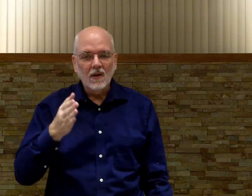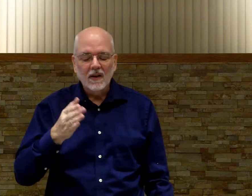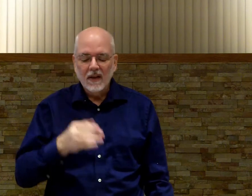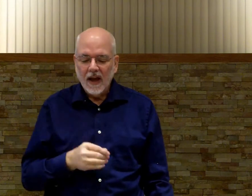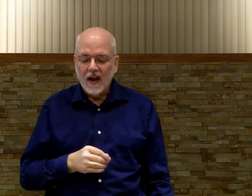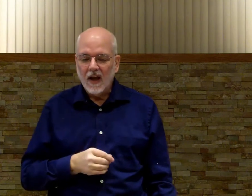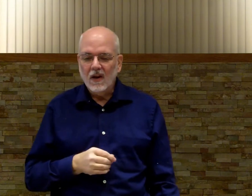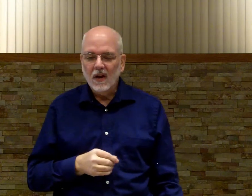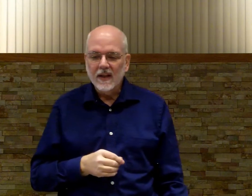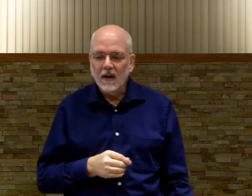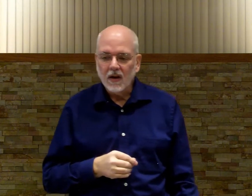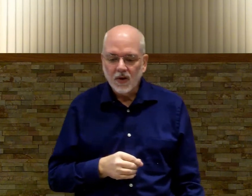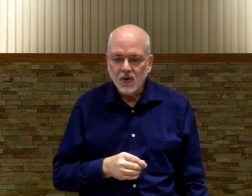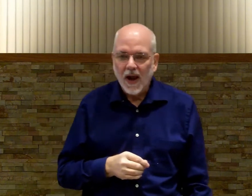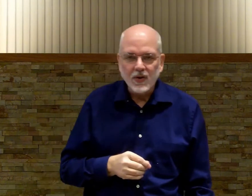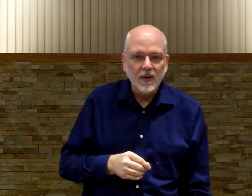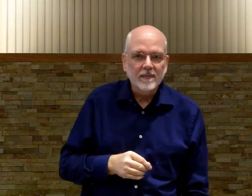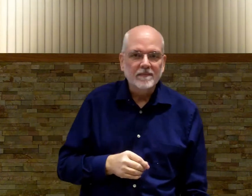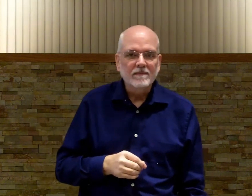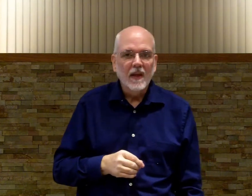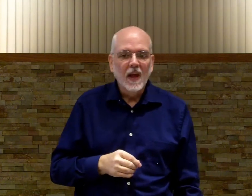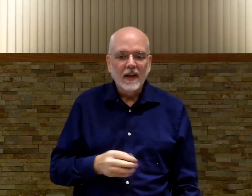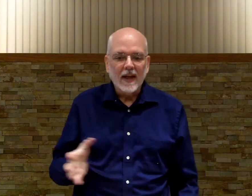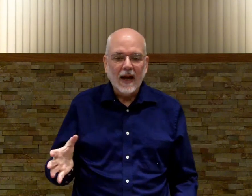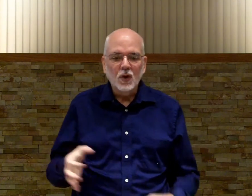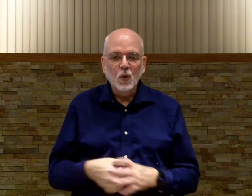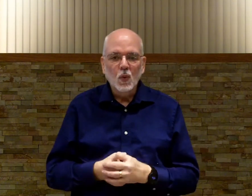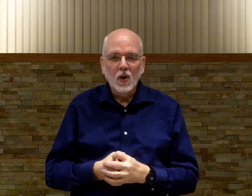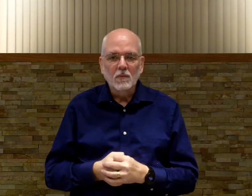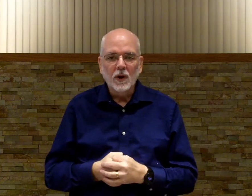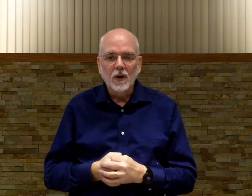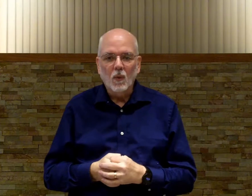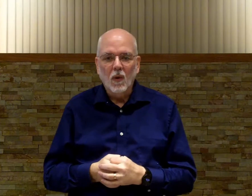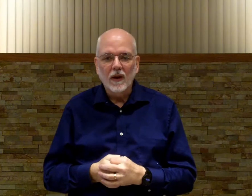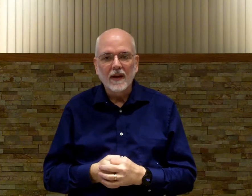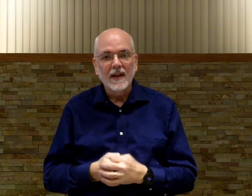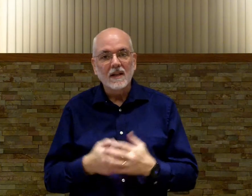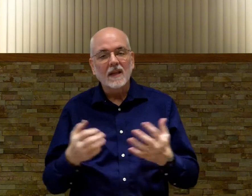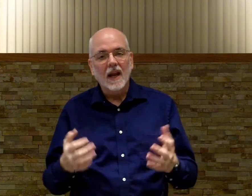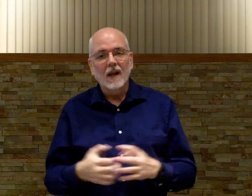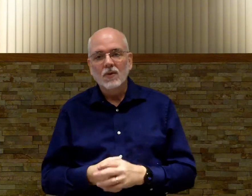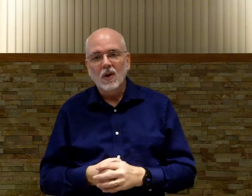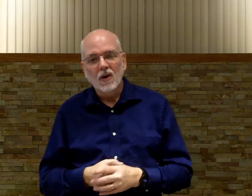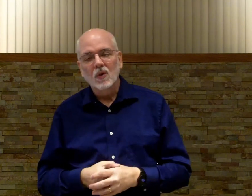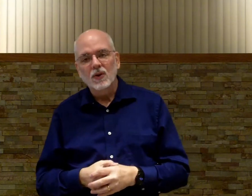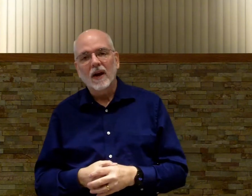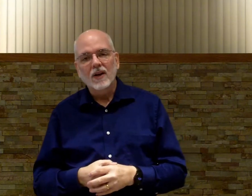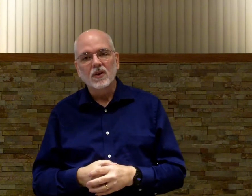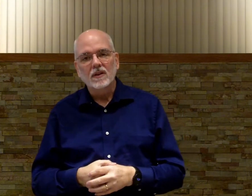i'll i'll i'll is a contraction kind of two words put into one in sign language there are no contractions